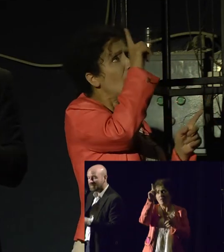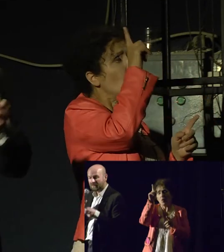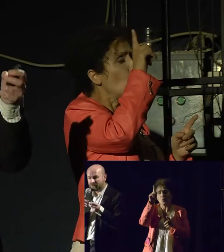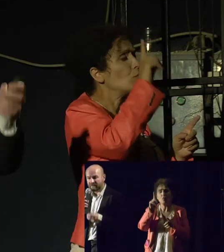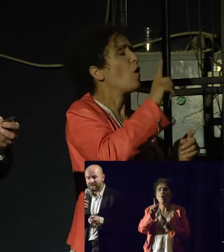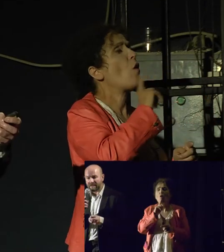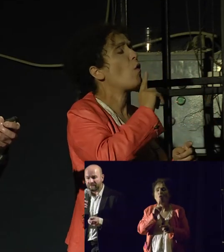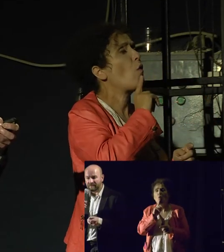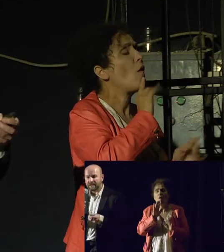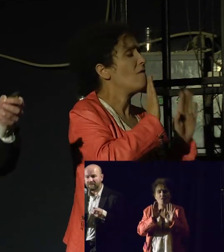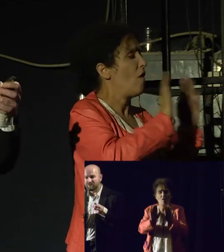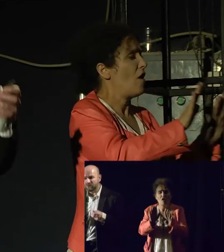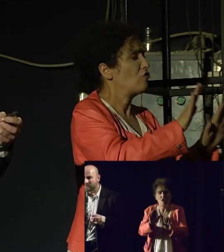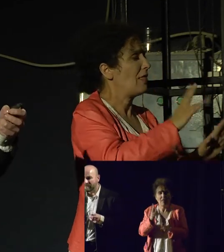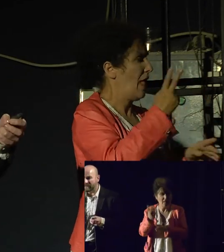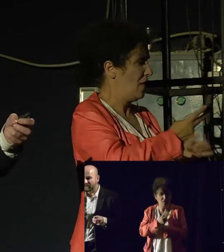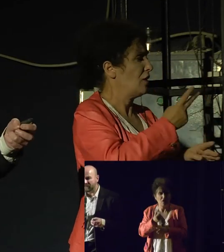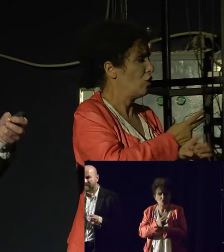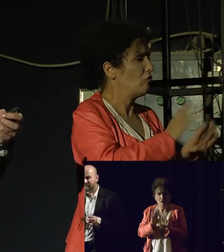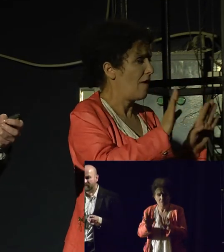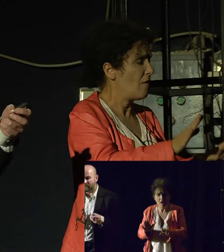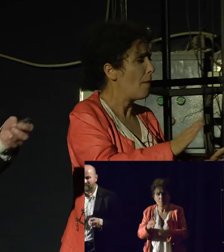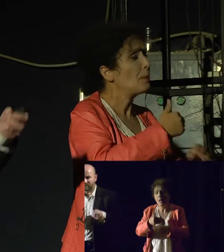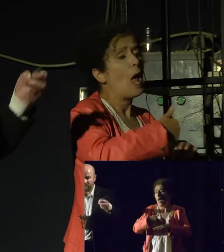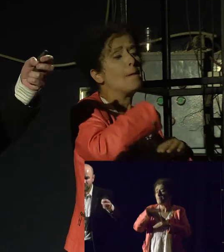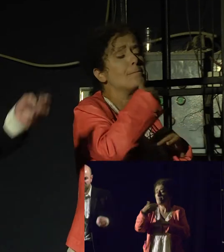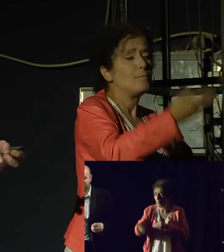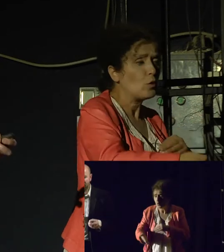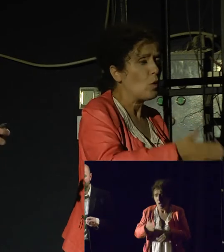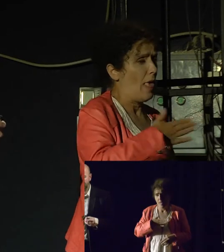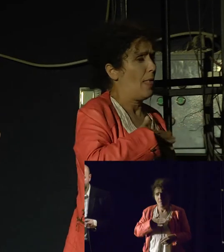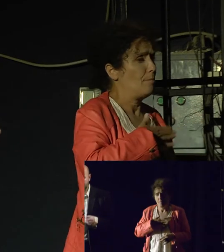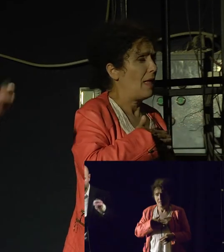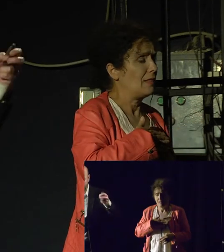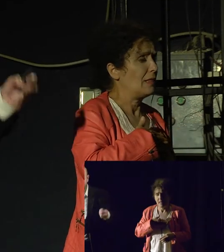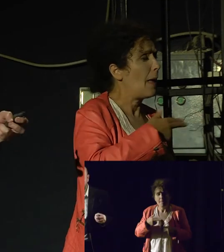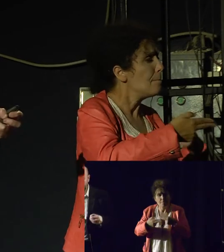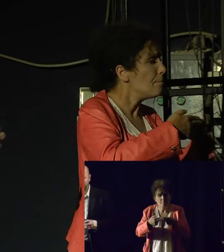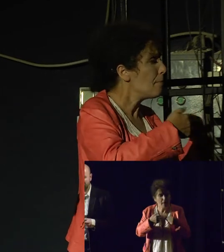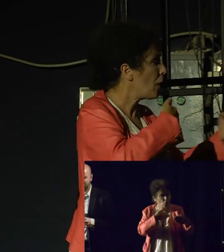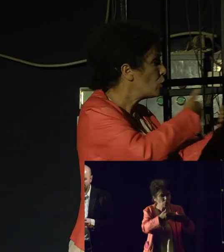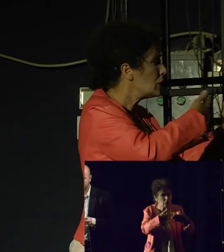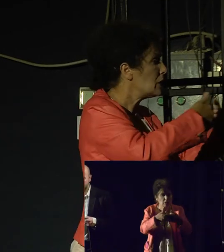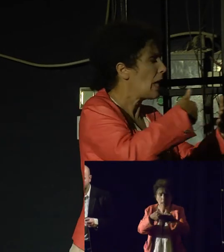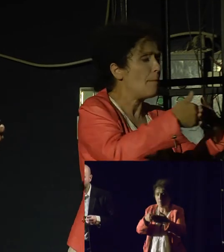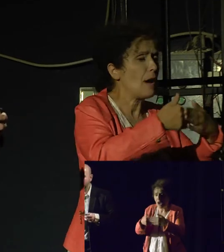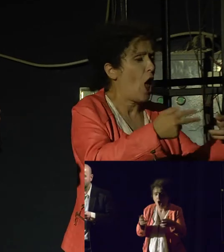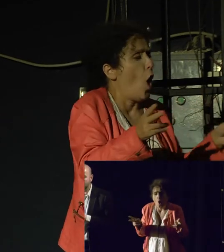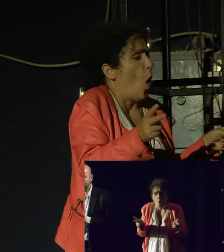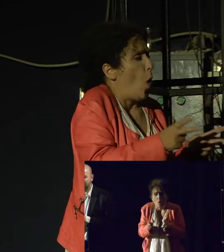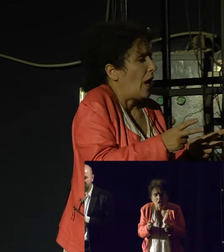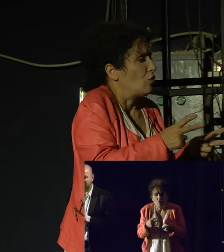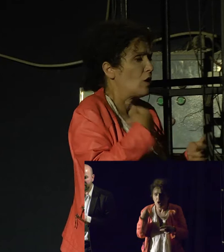You then have a mutually legitimizing role between the church and the state. The small state and the big church